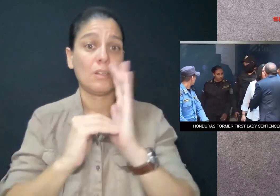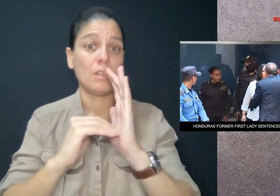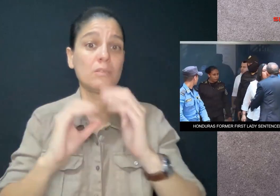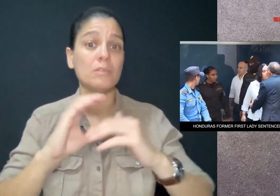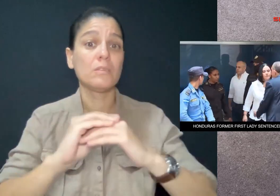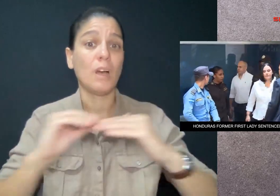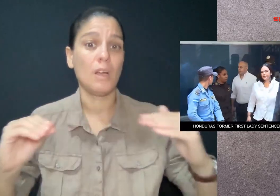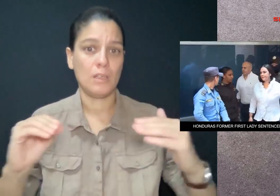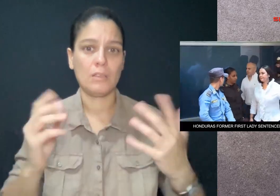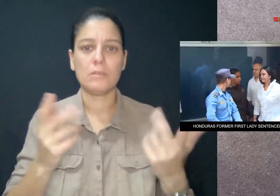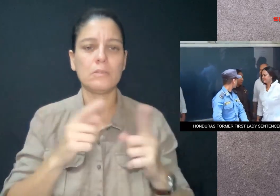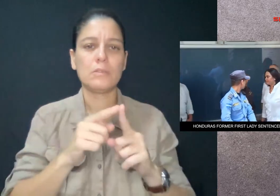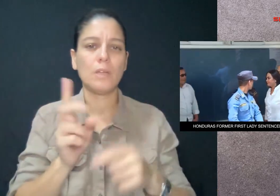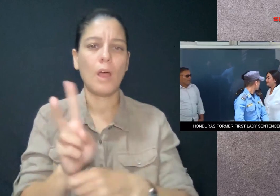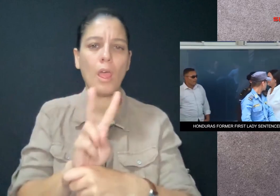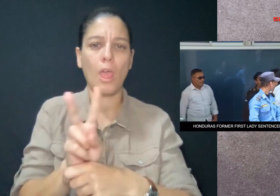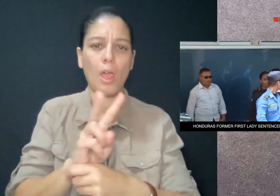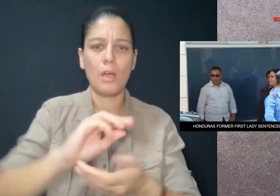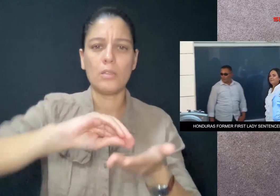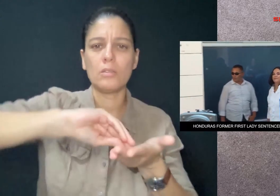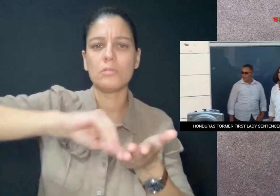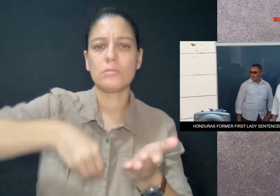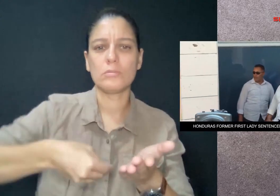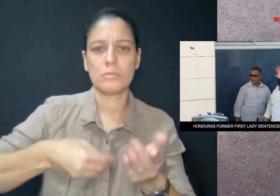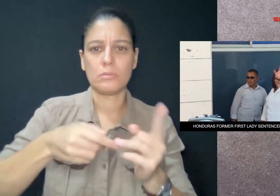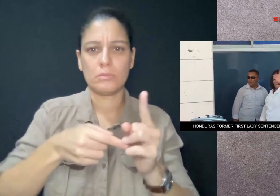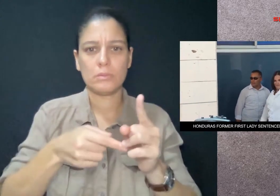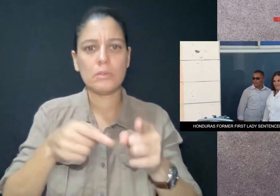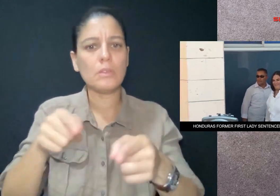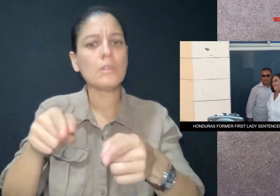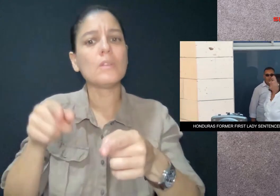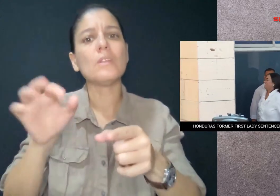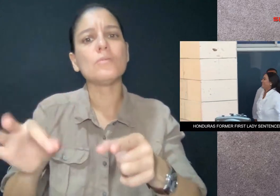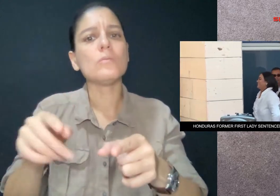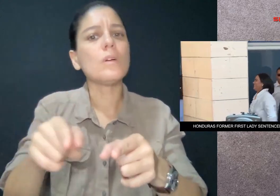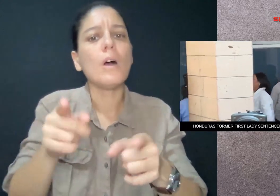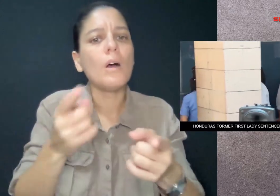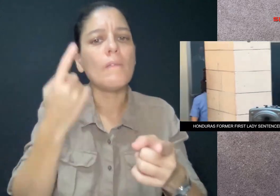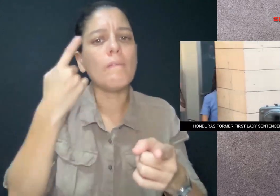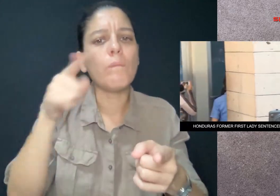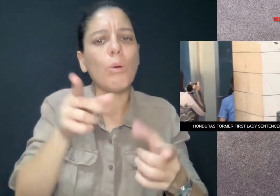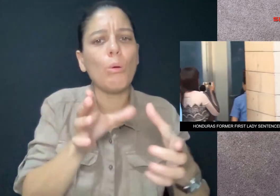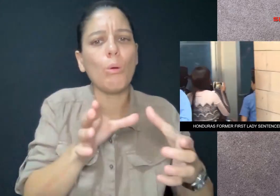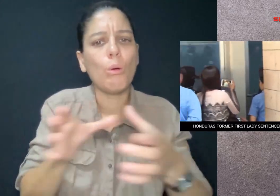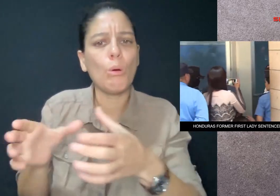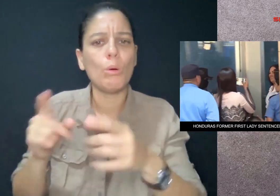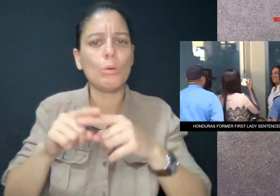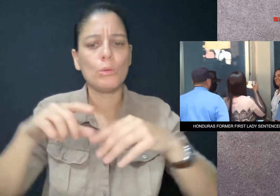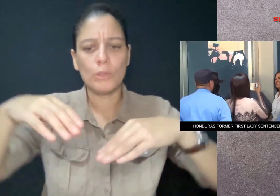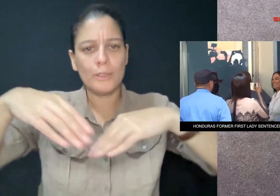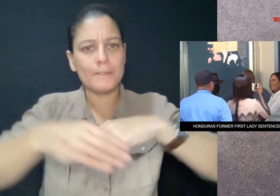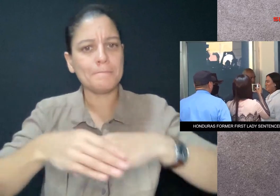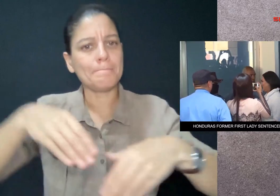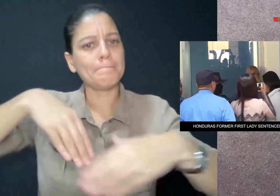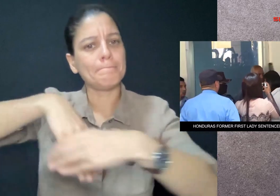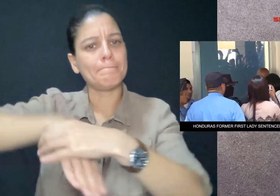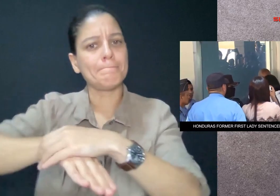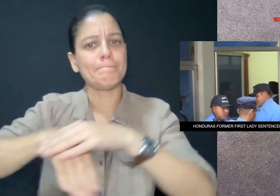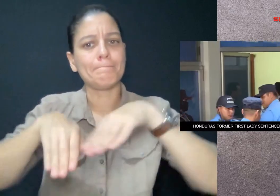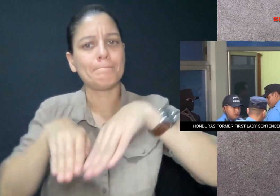by making false contracts towards an initiative to provide shoes for poor children.